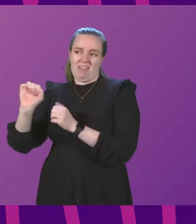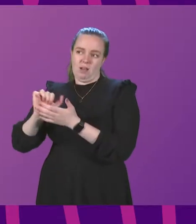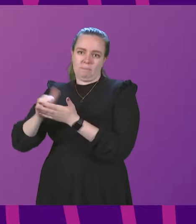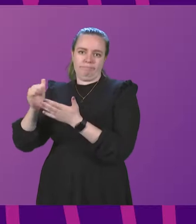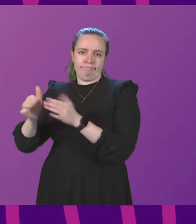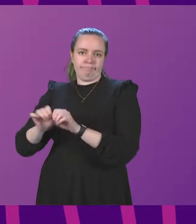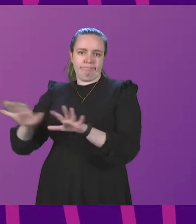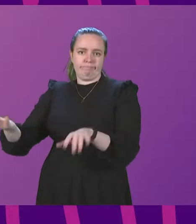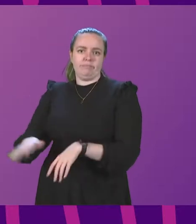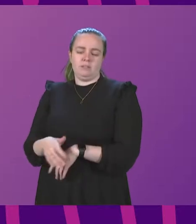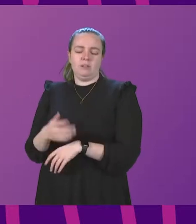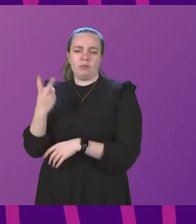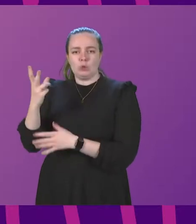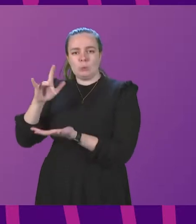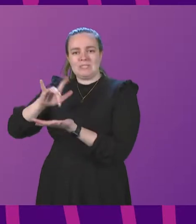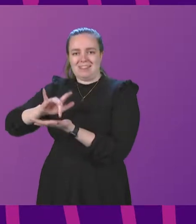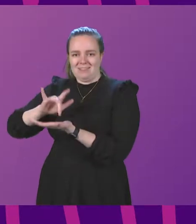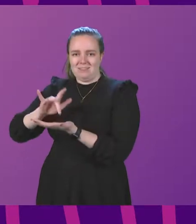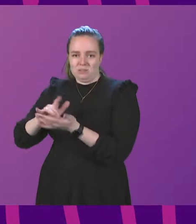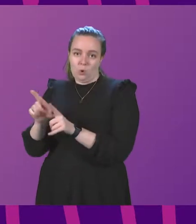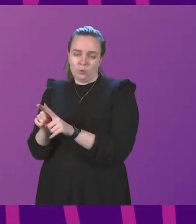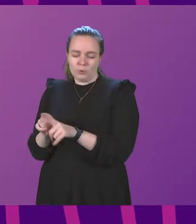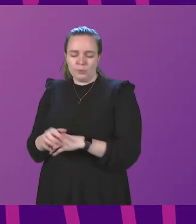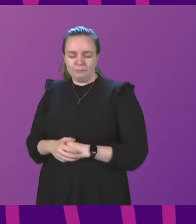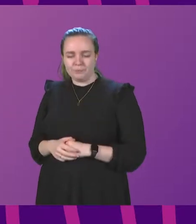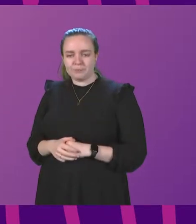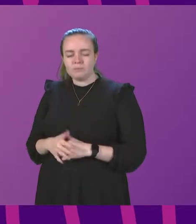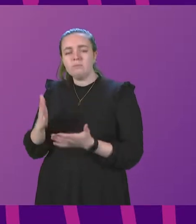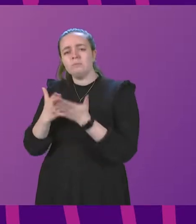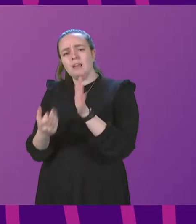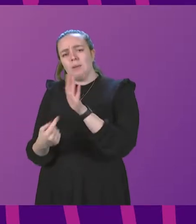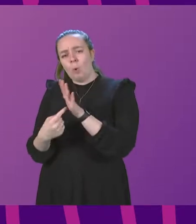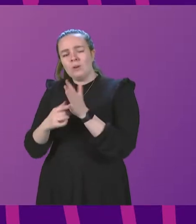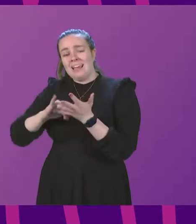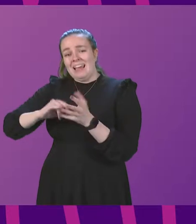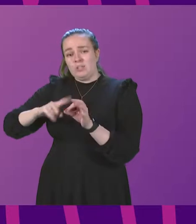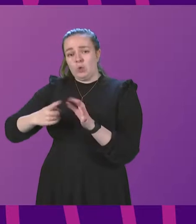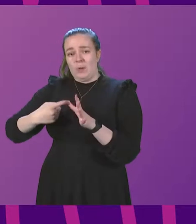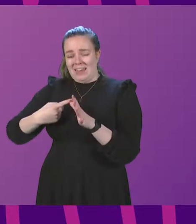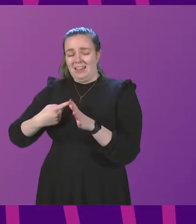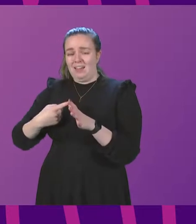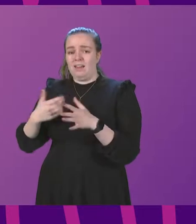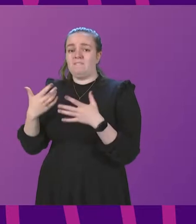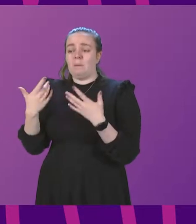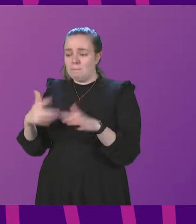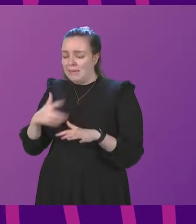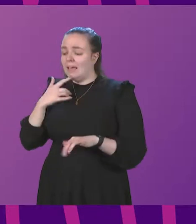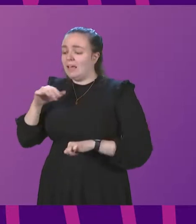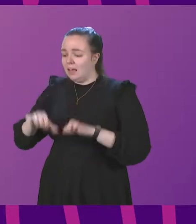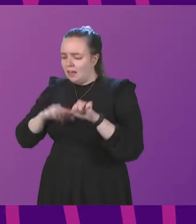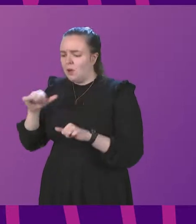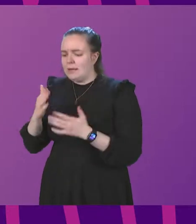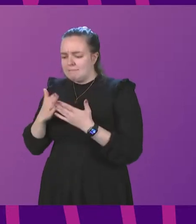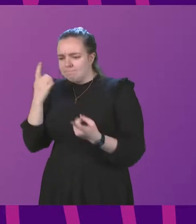with two centres as well. It is very, very important that the SQA have went around this with due